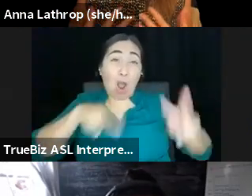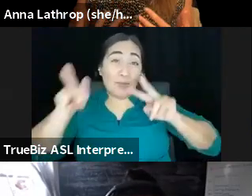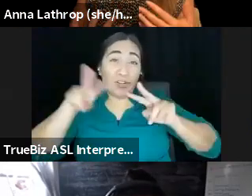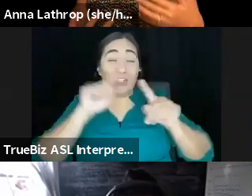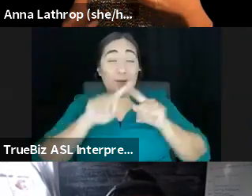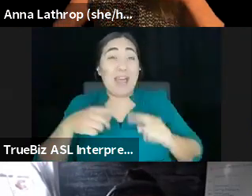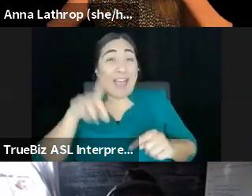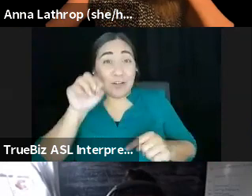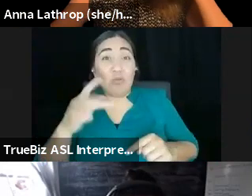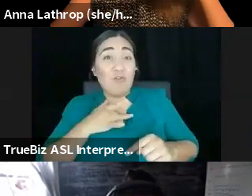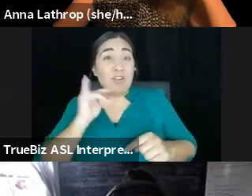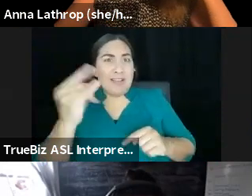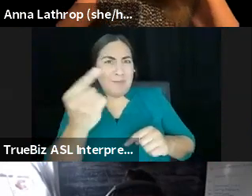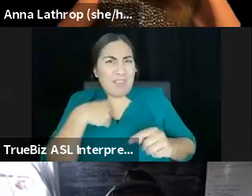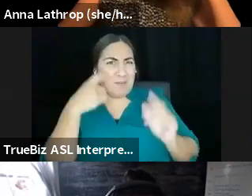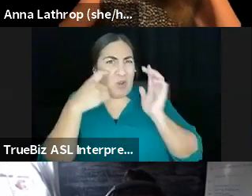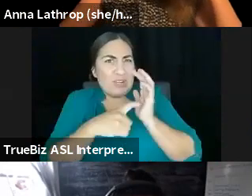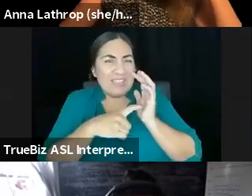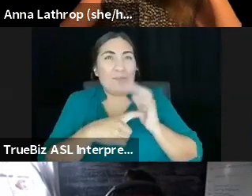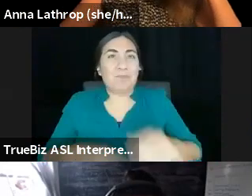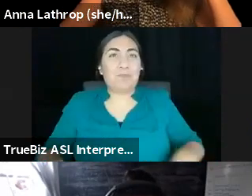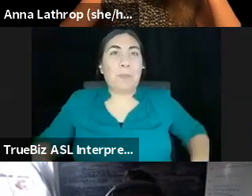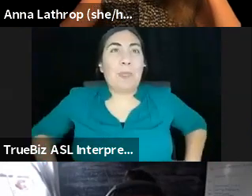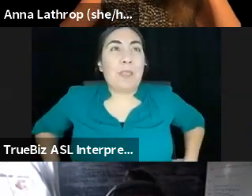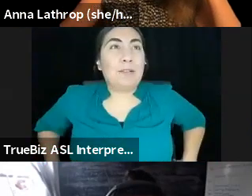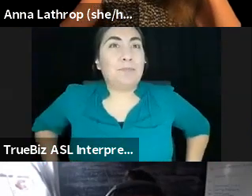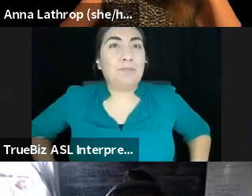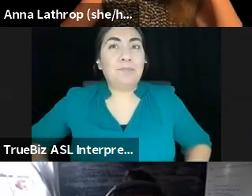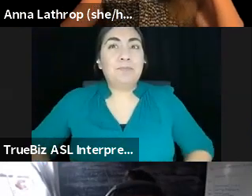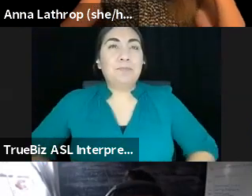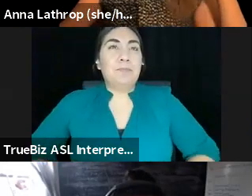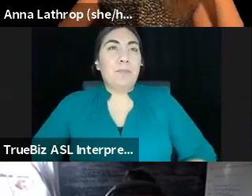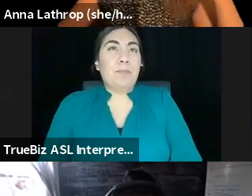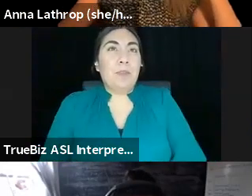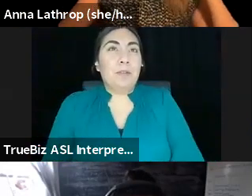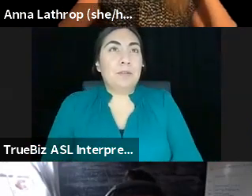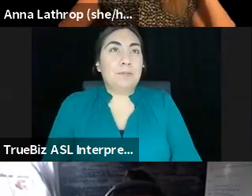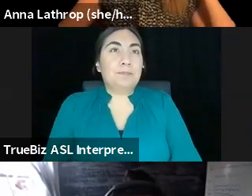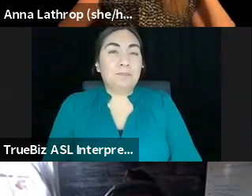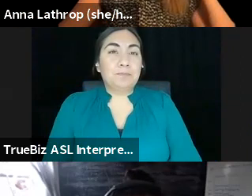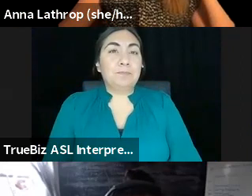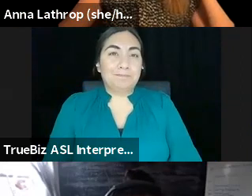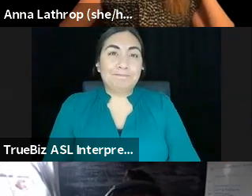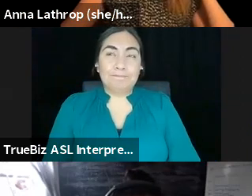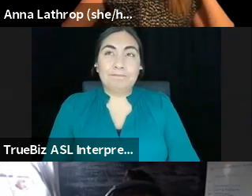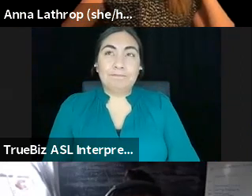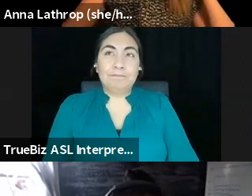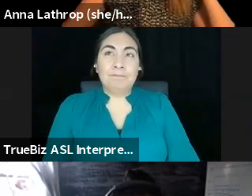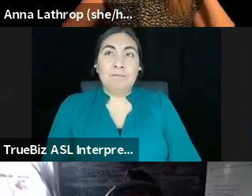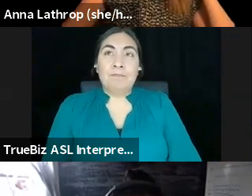seeing. Yeah. I, for me, I think a lot of it is, uh, people are at